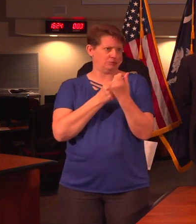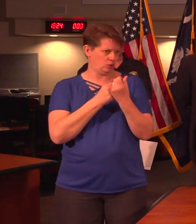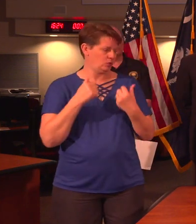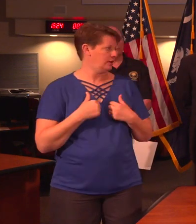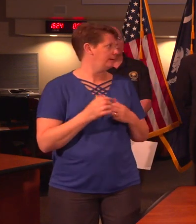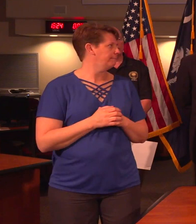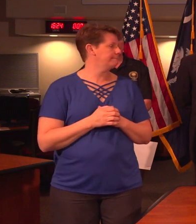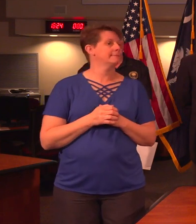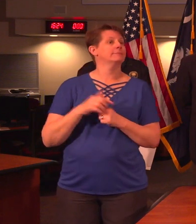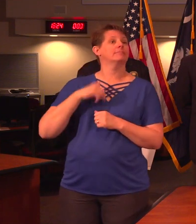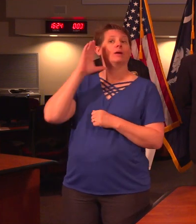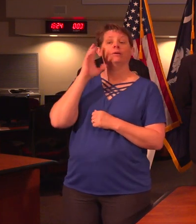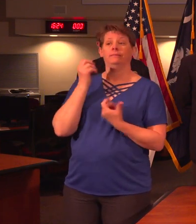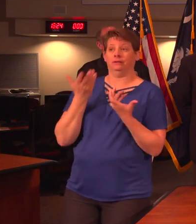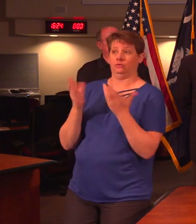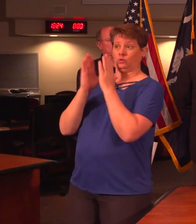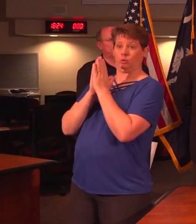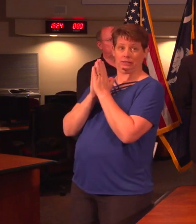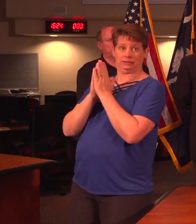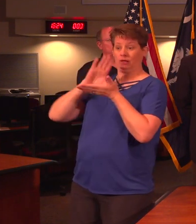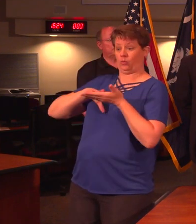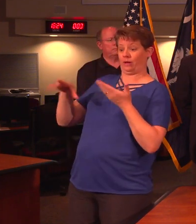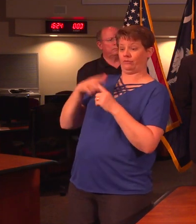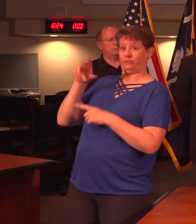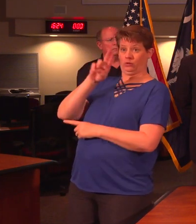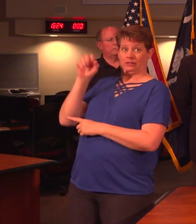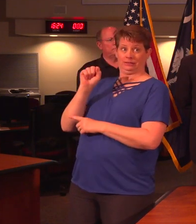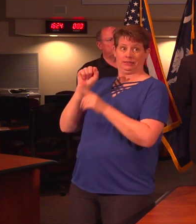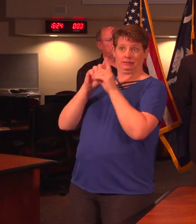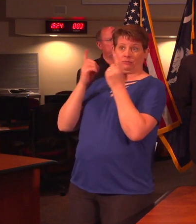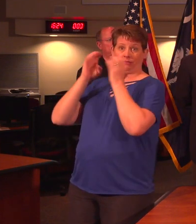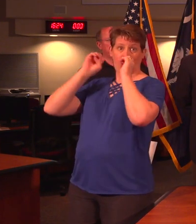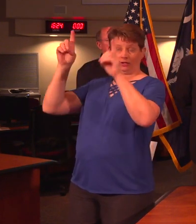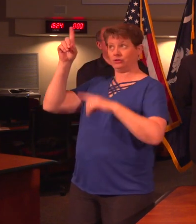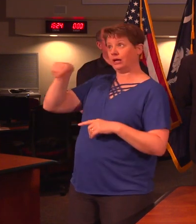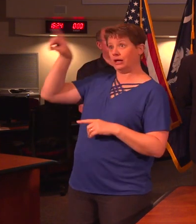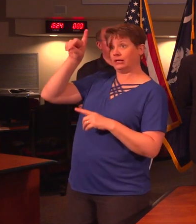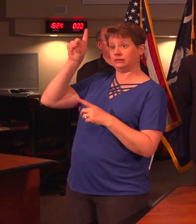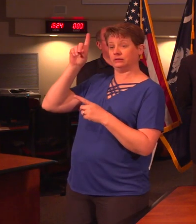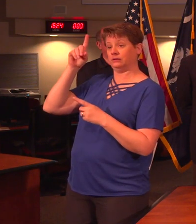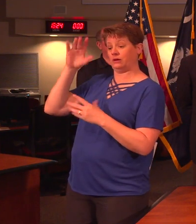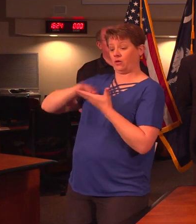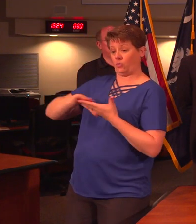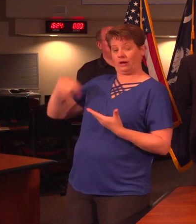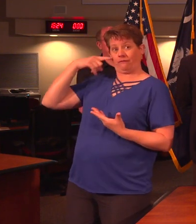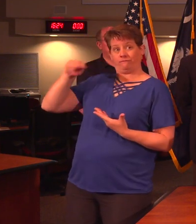be seeking a waiver from the United States Department of Education to suspend